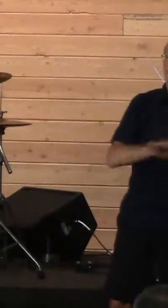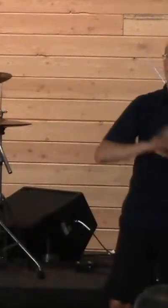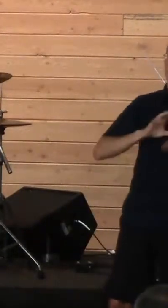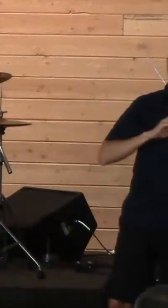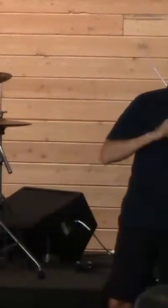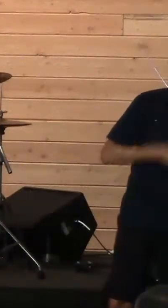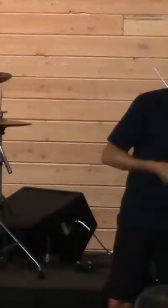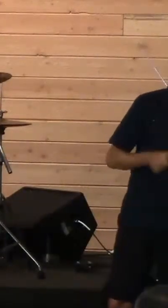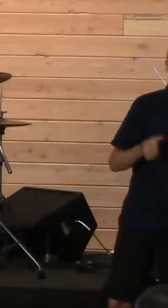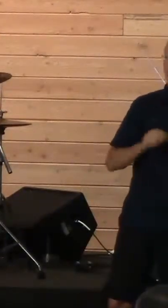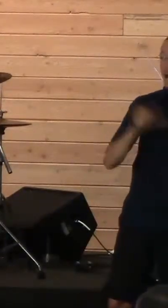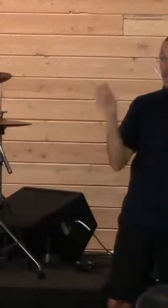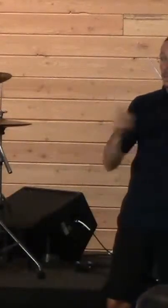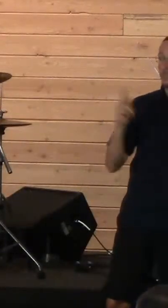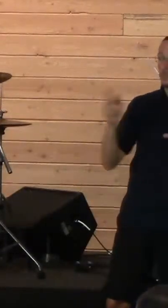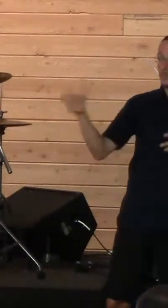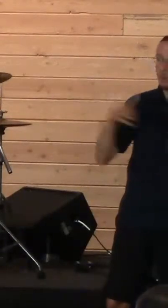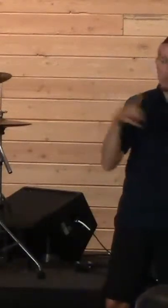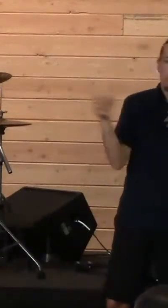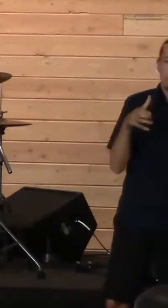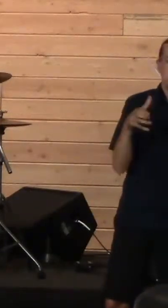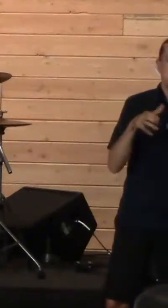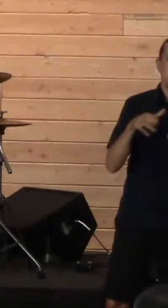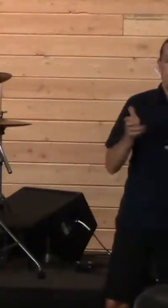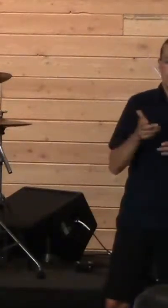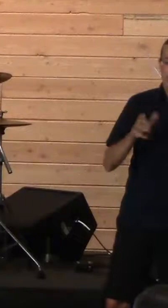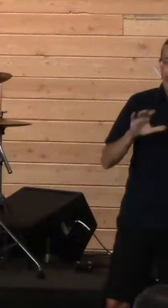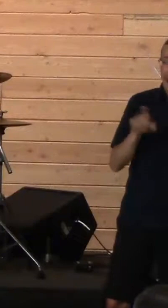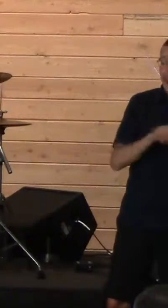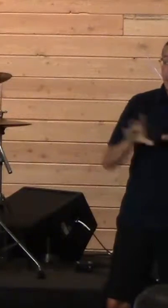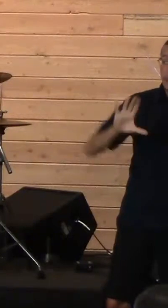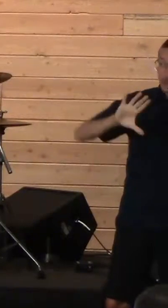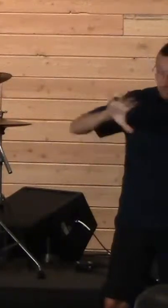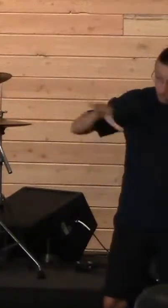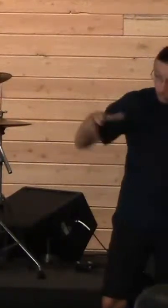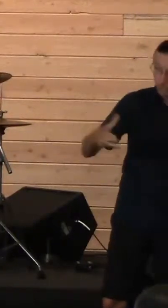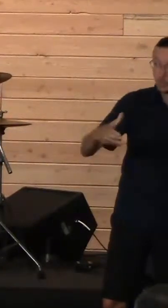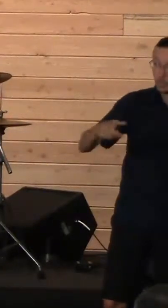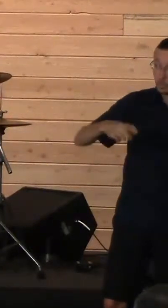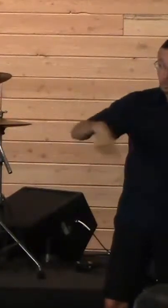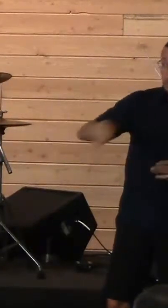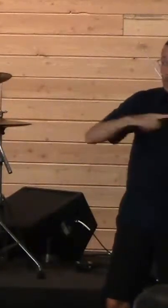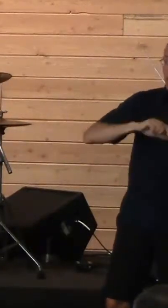people and mourned together and found healing in community.